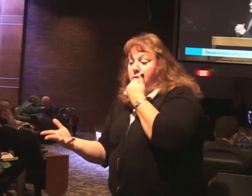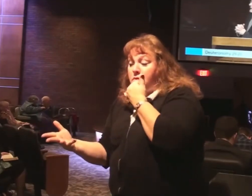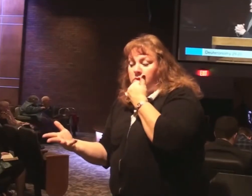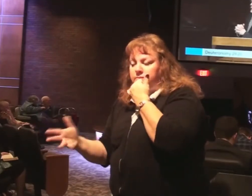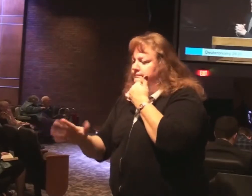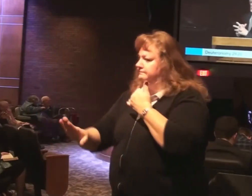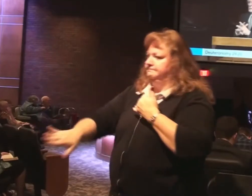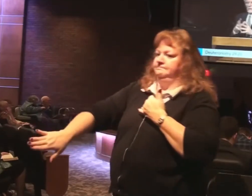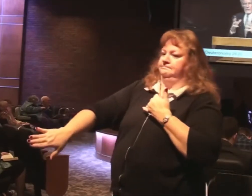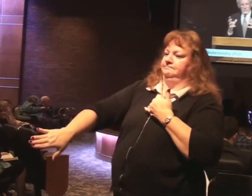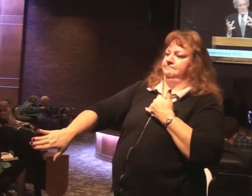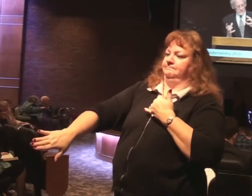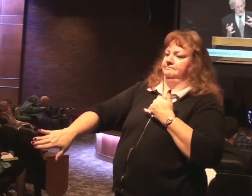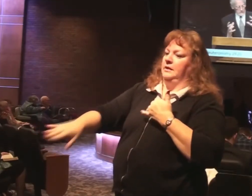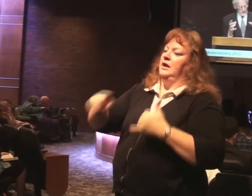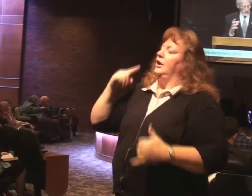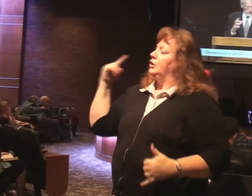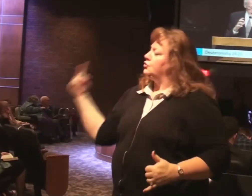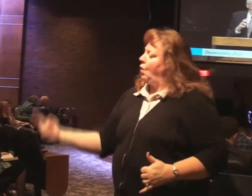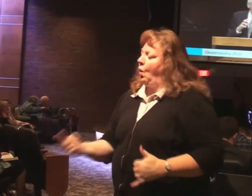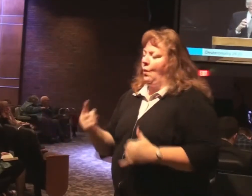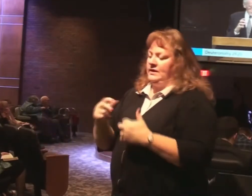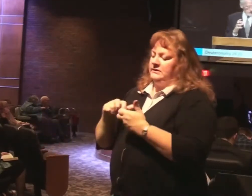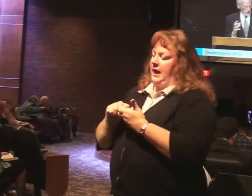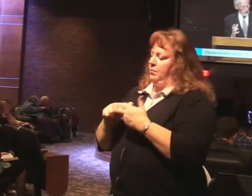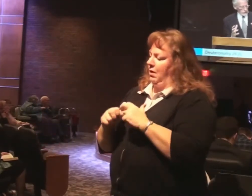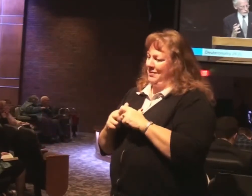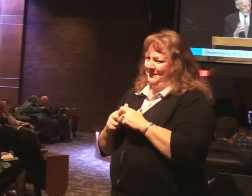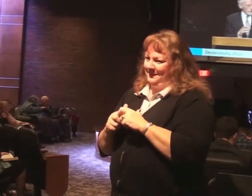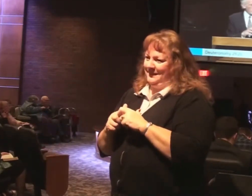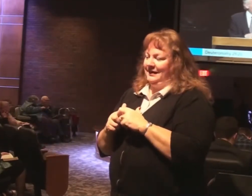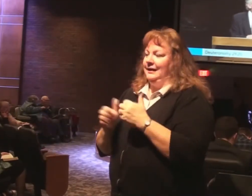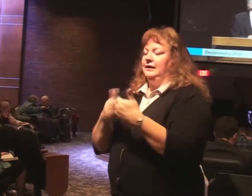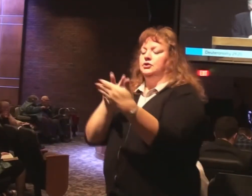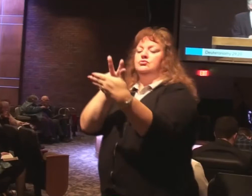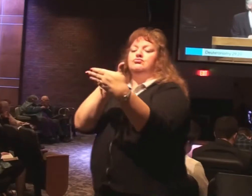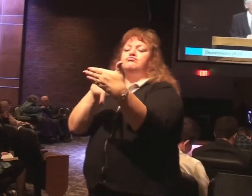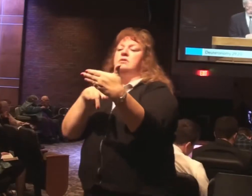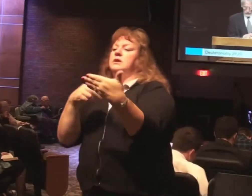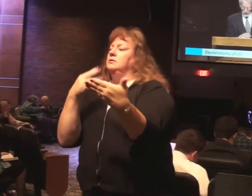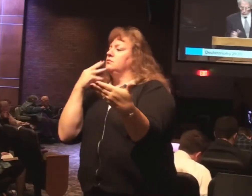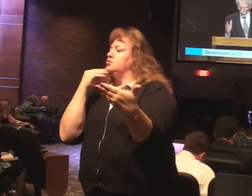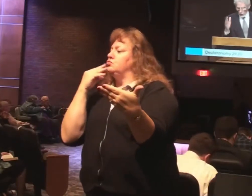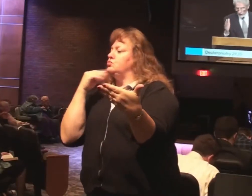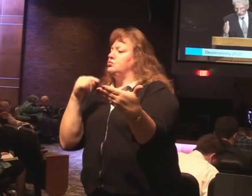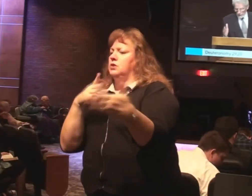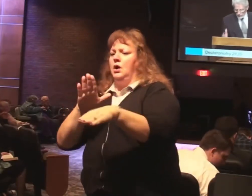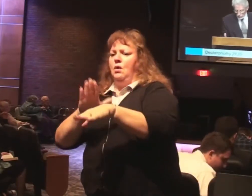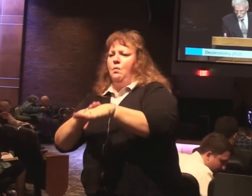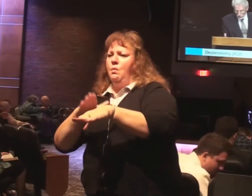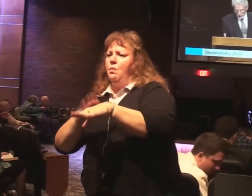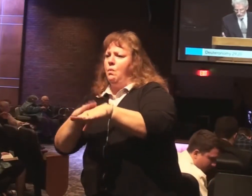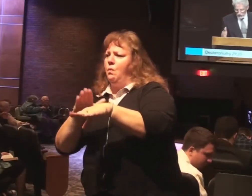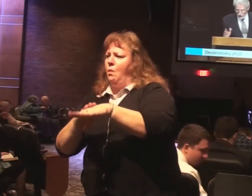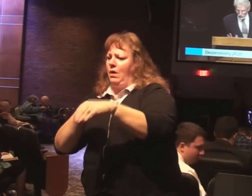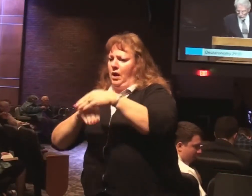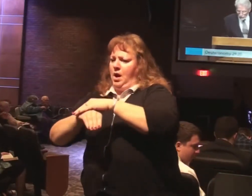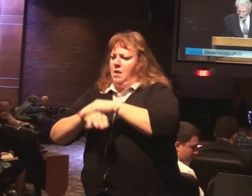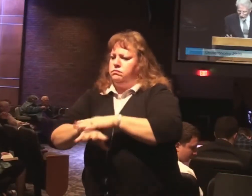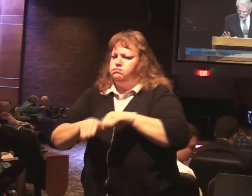It's always a problem. You know. Easy to read about it to the Hebrews. Warning about the root of bitterness that would spring up